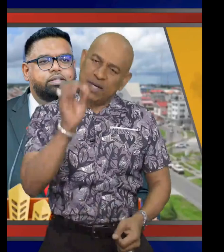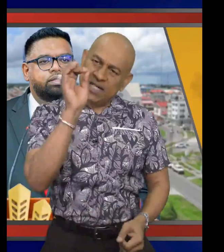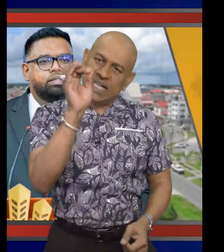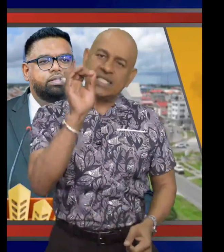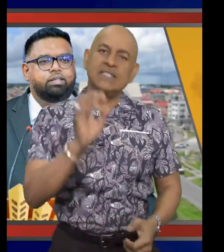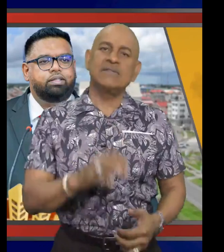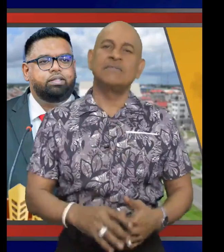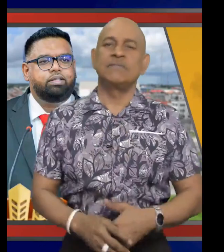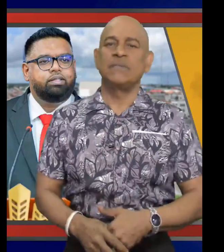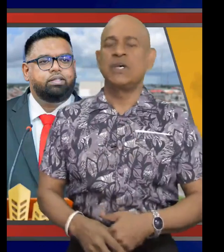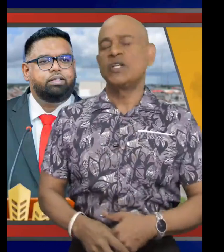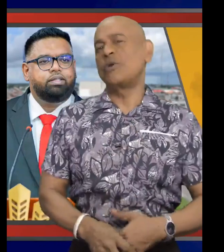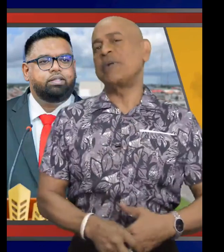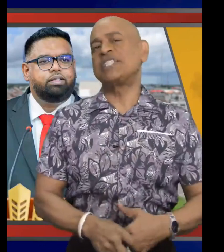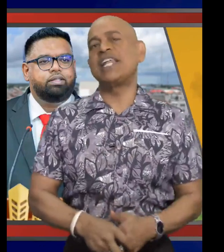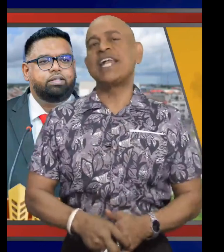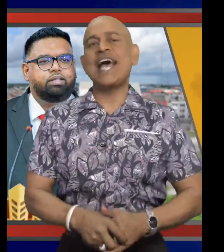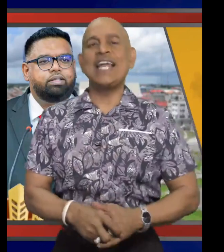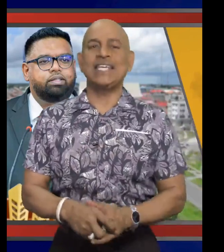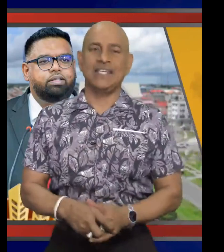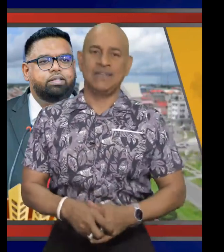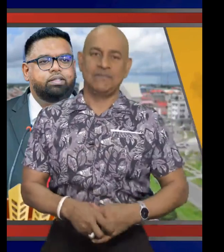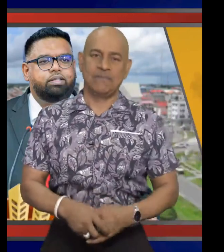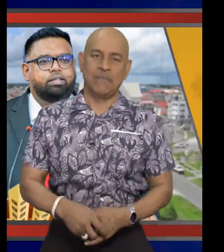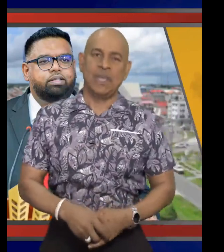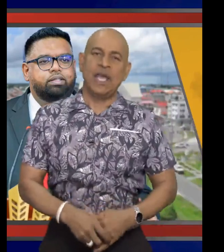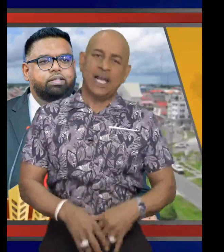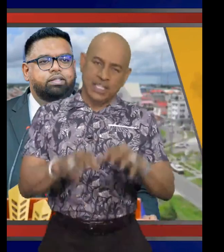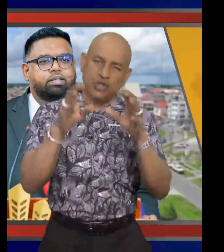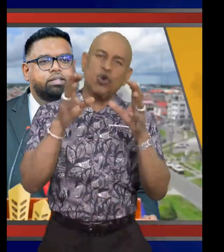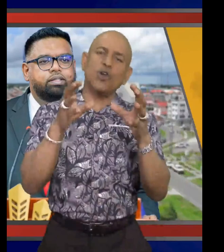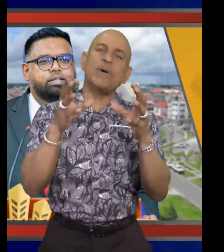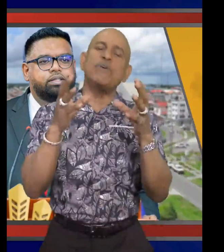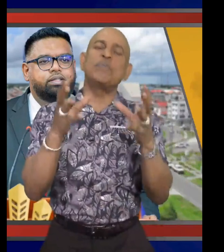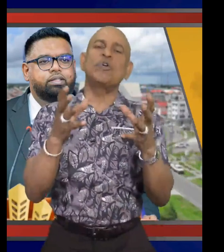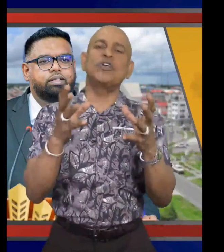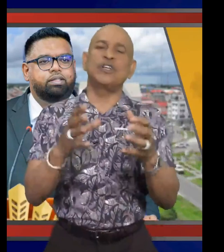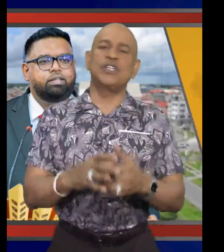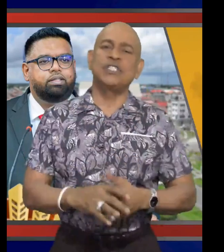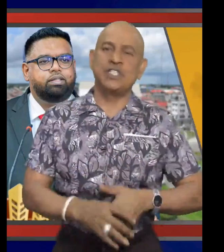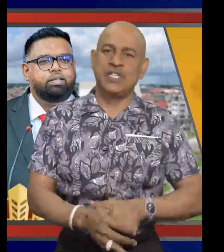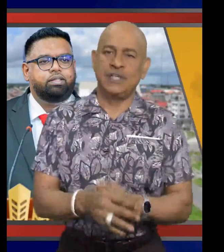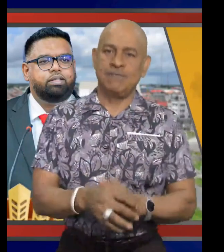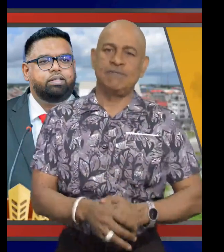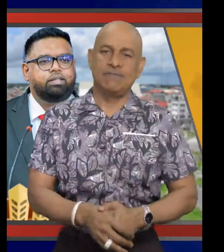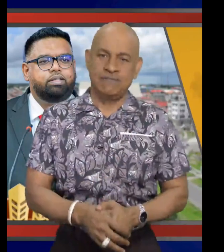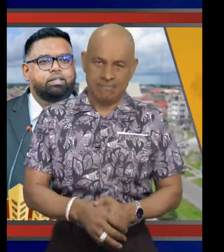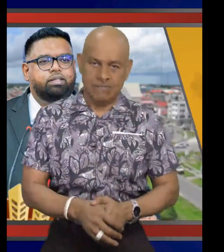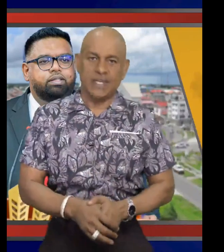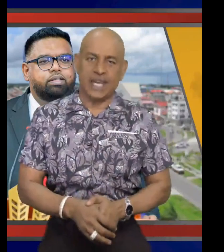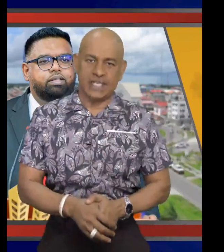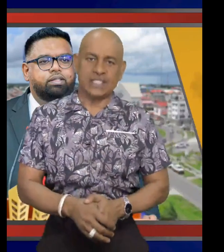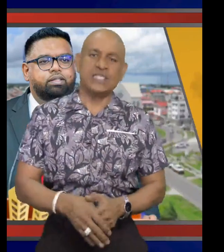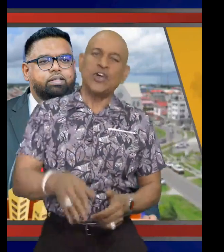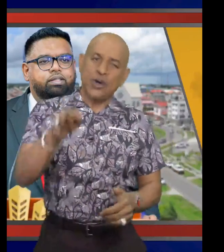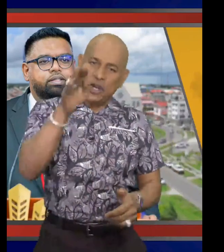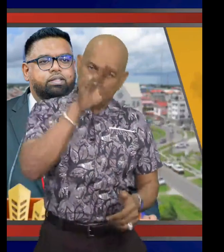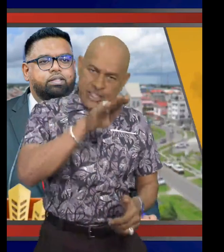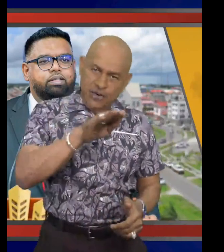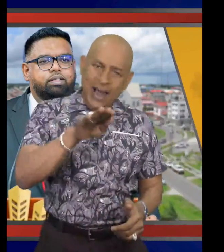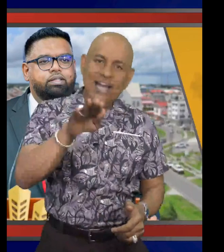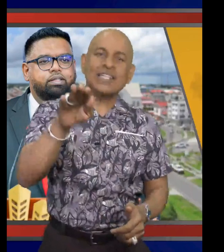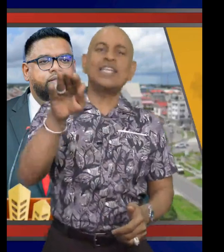Please listen to President Ali as he told my reporters, yes,